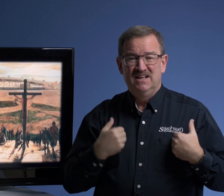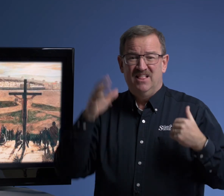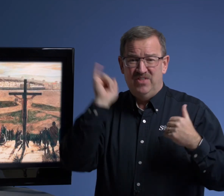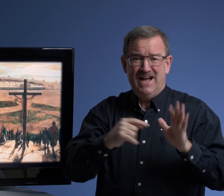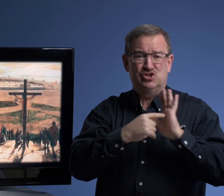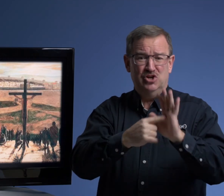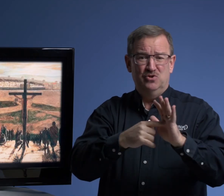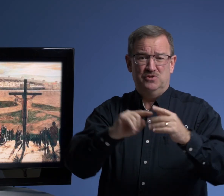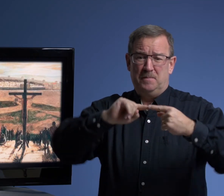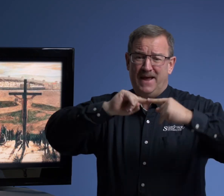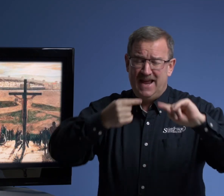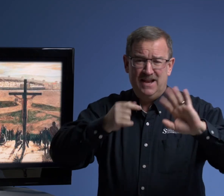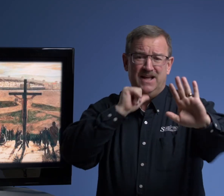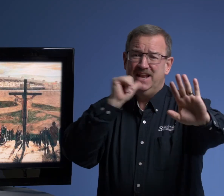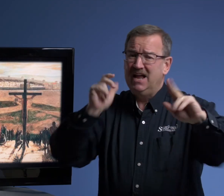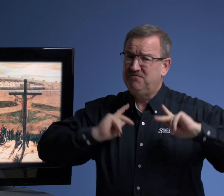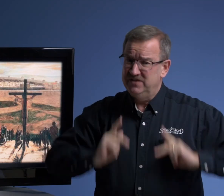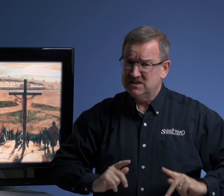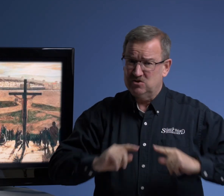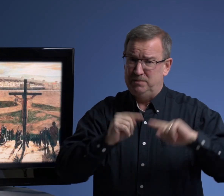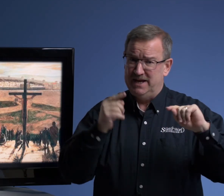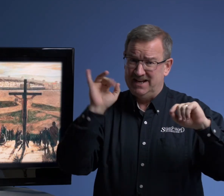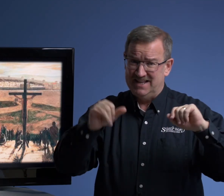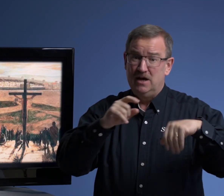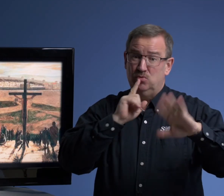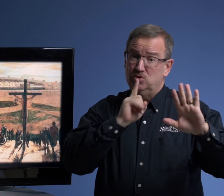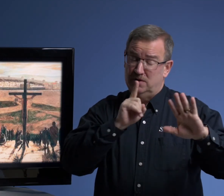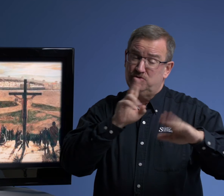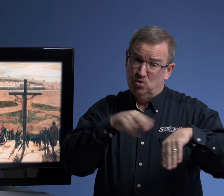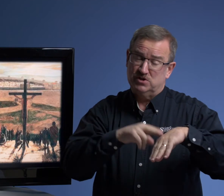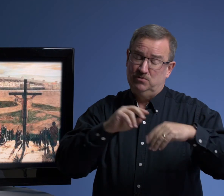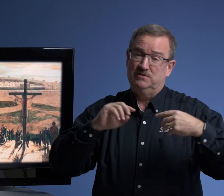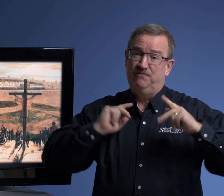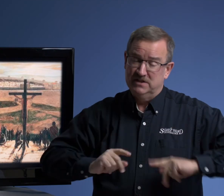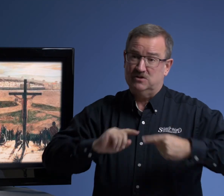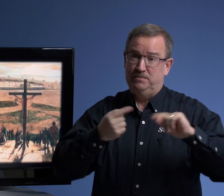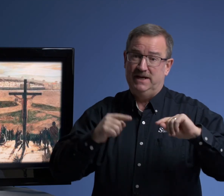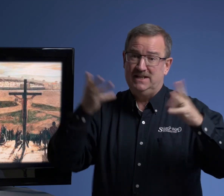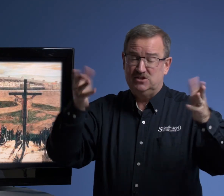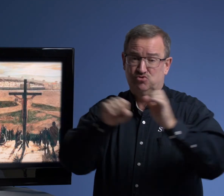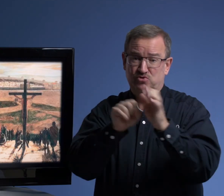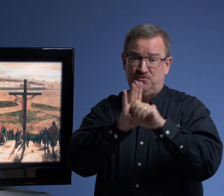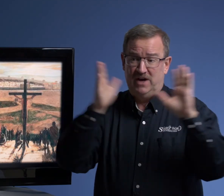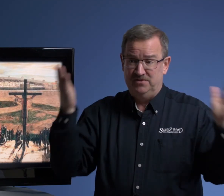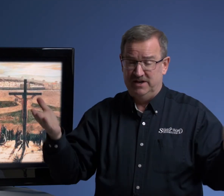That showed the pain, not physical pain at that. Well, of course it was physical pain. He's crucified there,